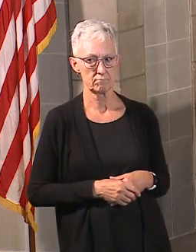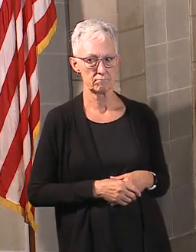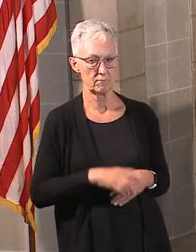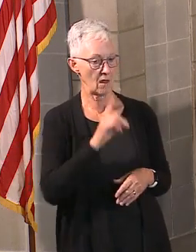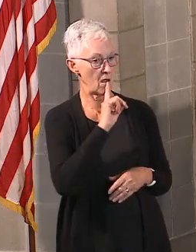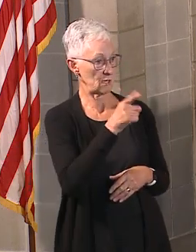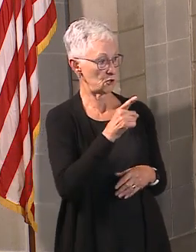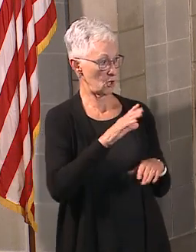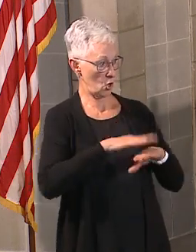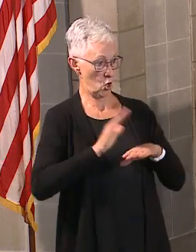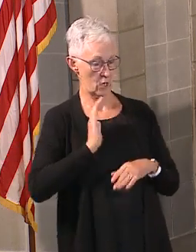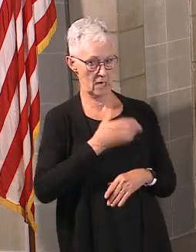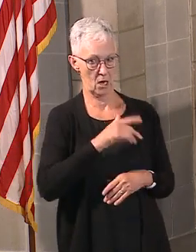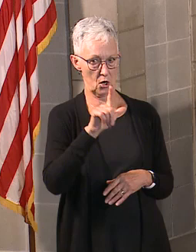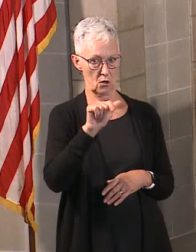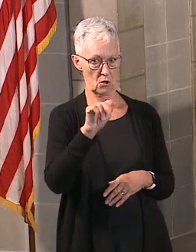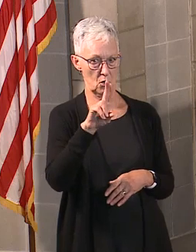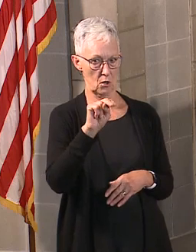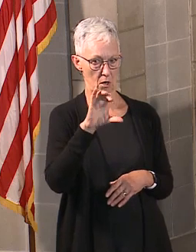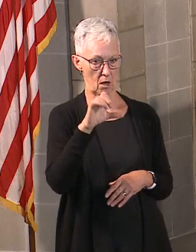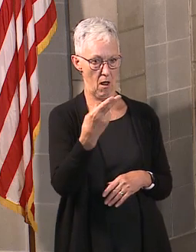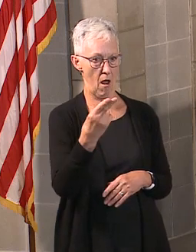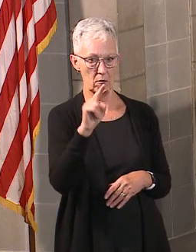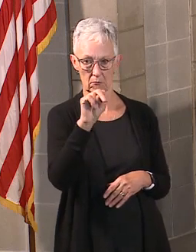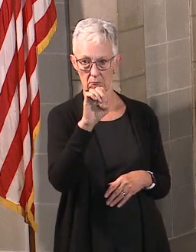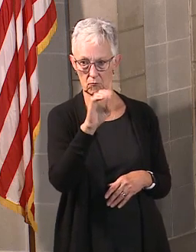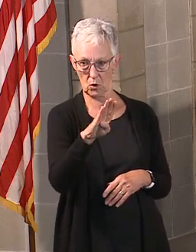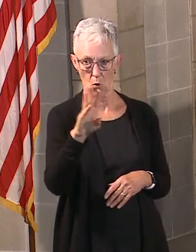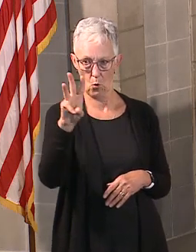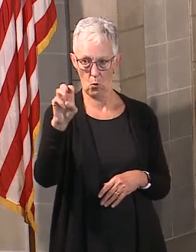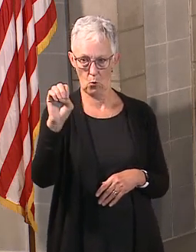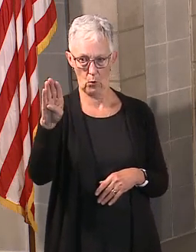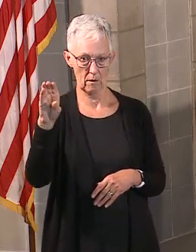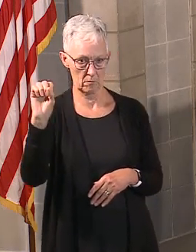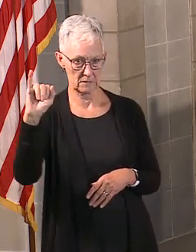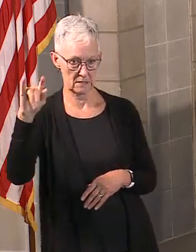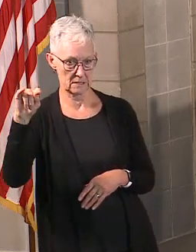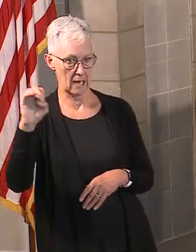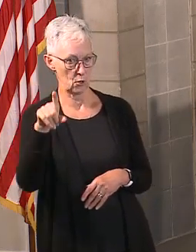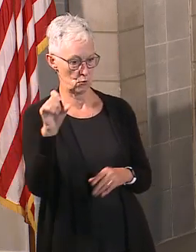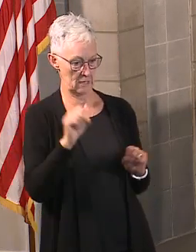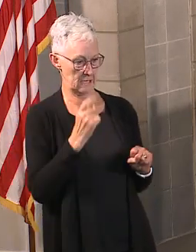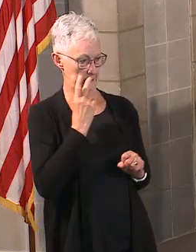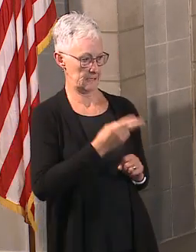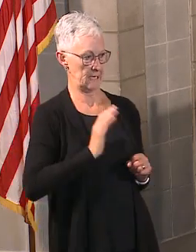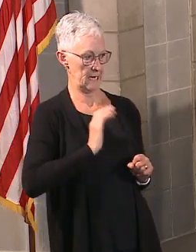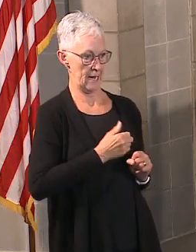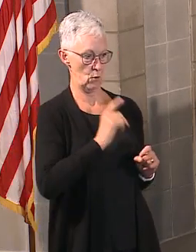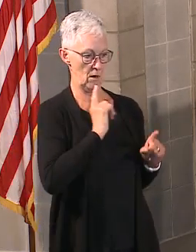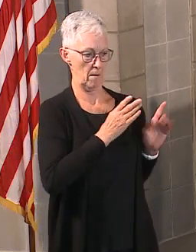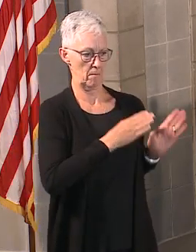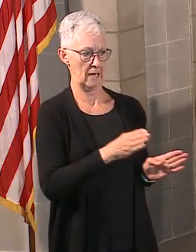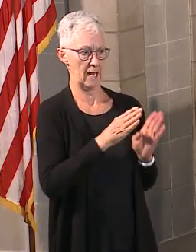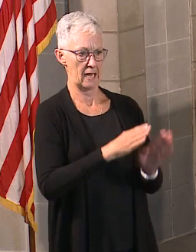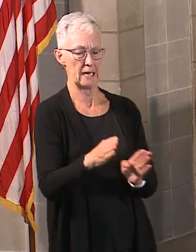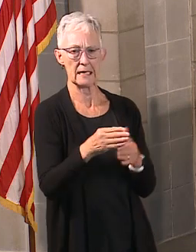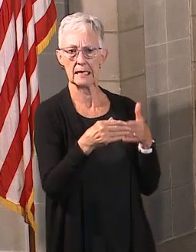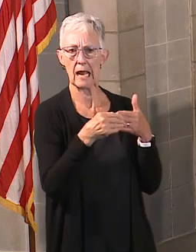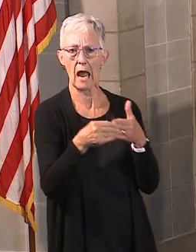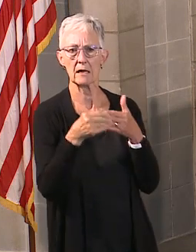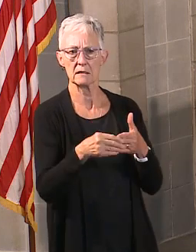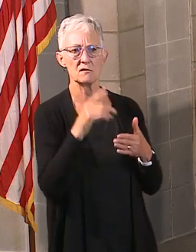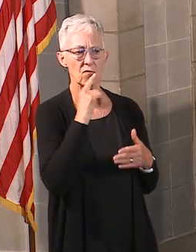Nebraska website, you can see these partner perspectives, but you can also see our planning guidance. And some of that scenario planning guidance